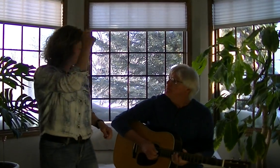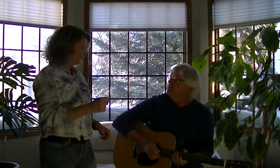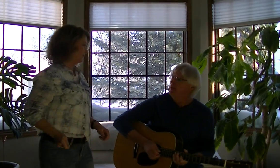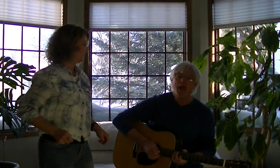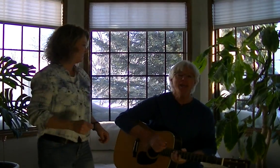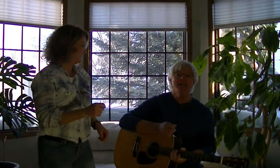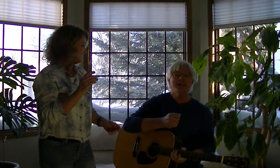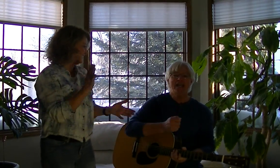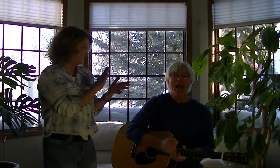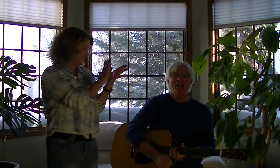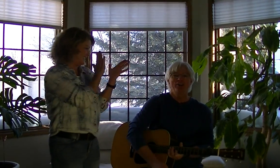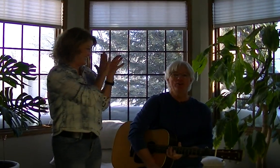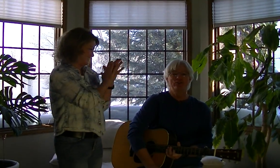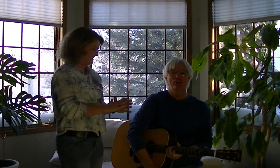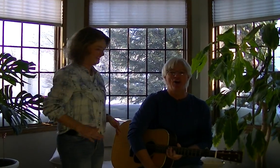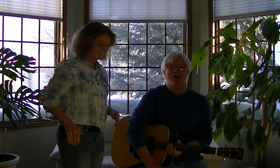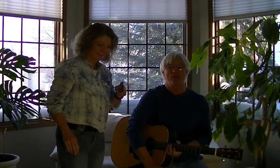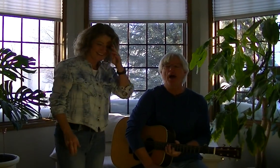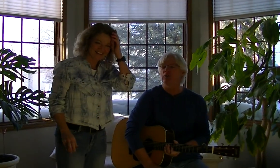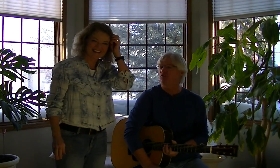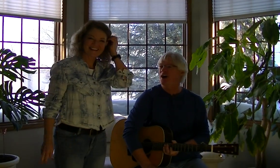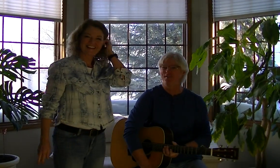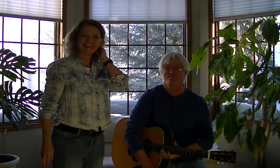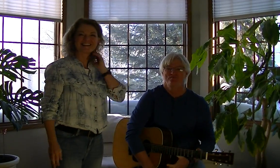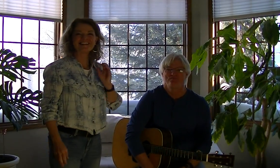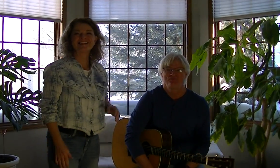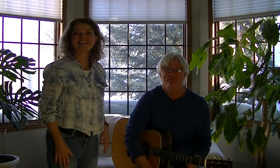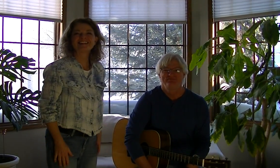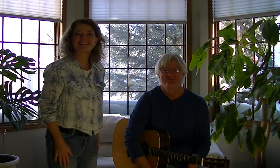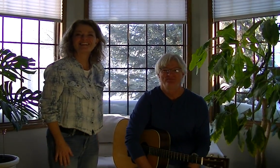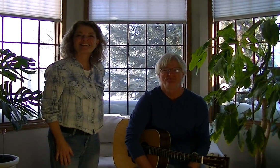Hey, a Canada Goose song. That was fun. ... ... ...